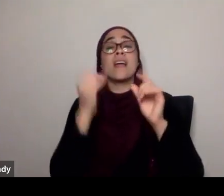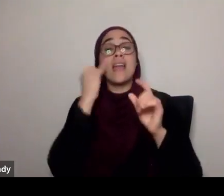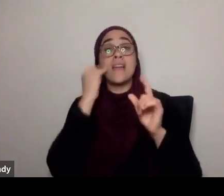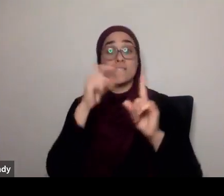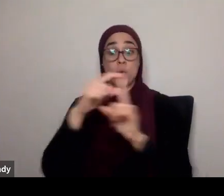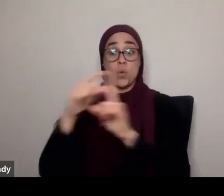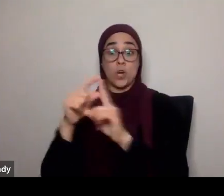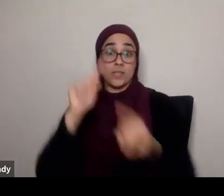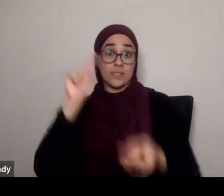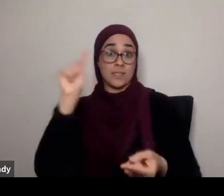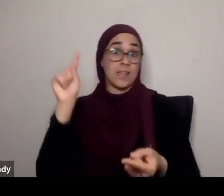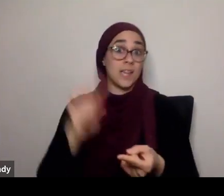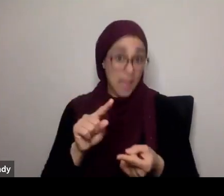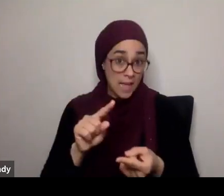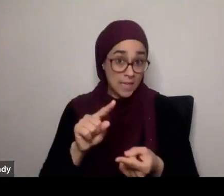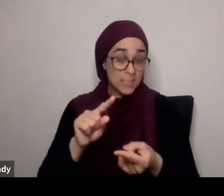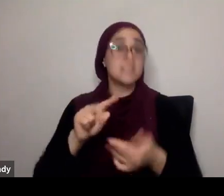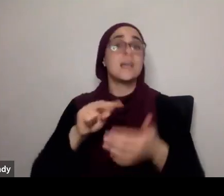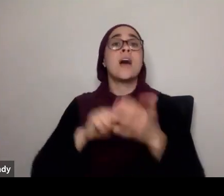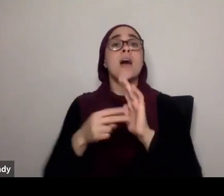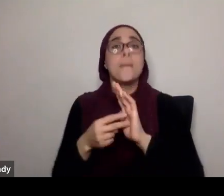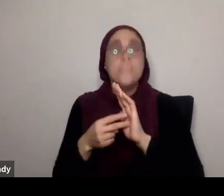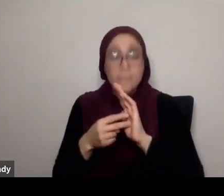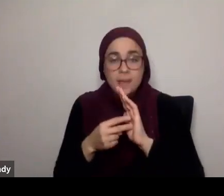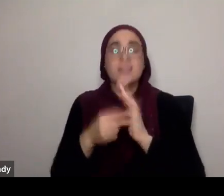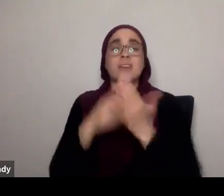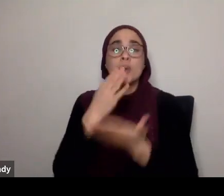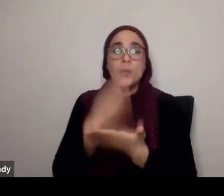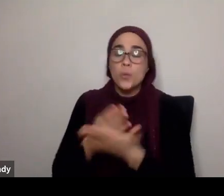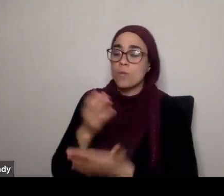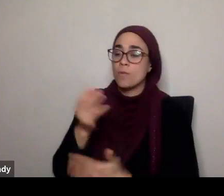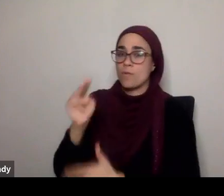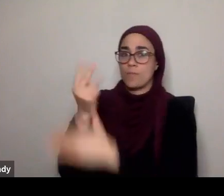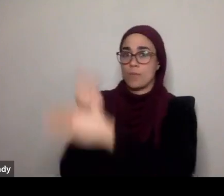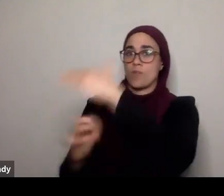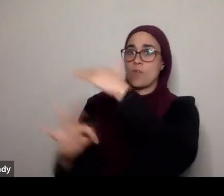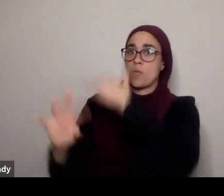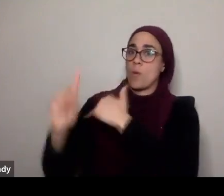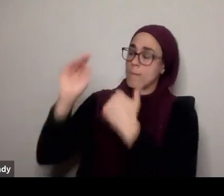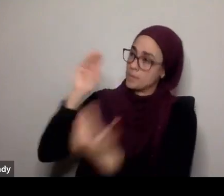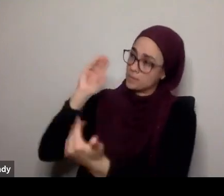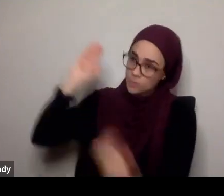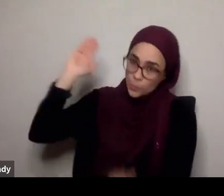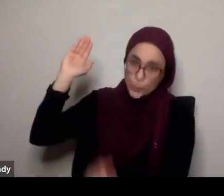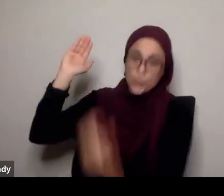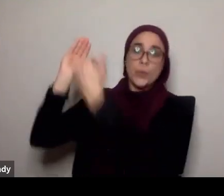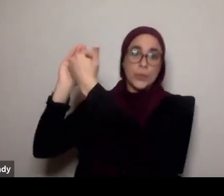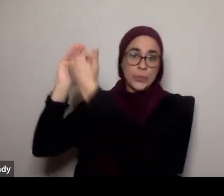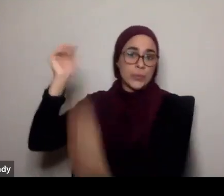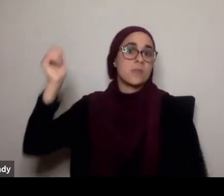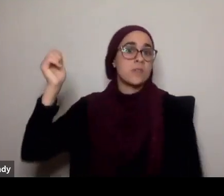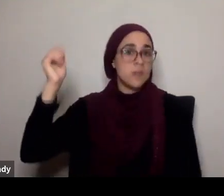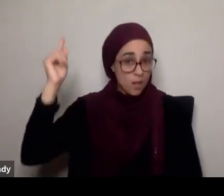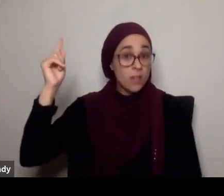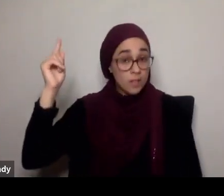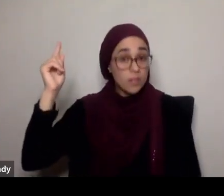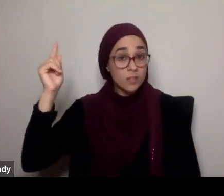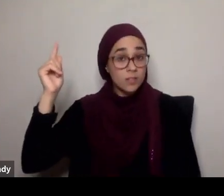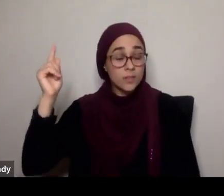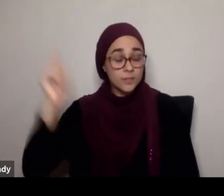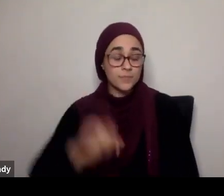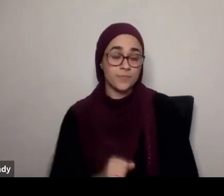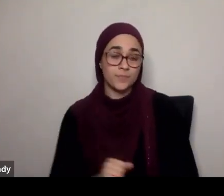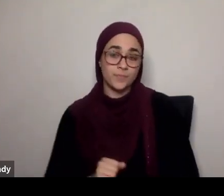verb in between, so these are again subtleties, in the language, that basically show you, it's kind of the extent, to which people analyze, the language here of the Quran,